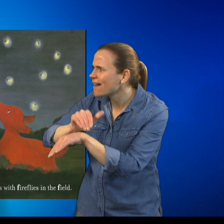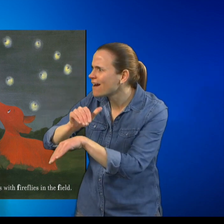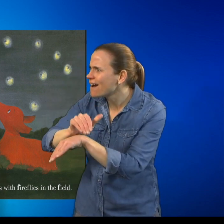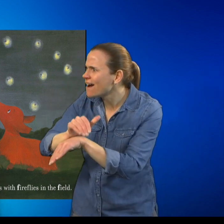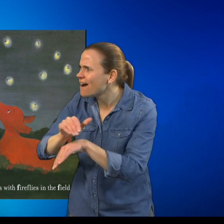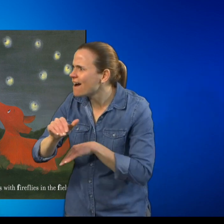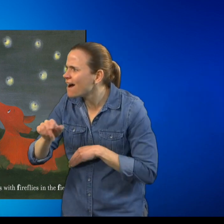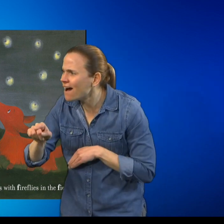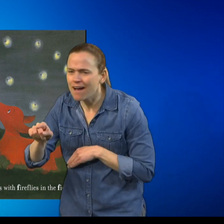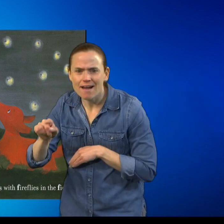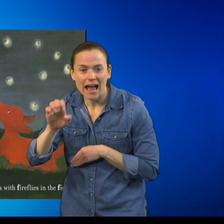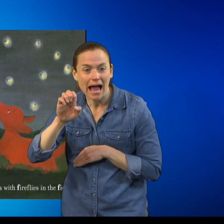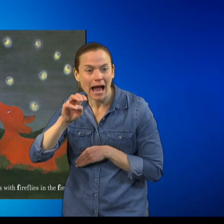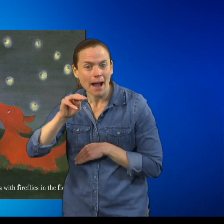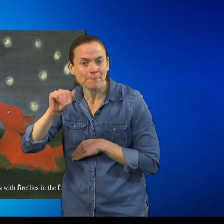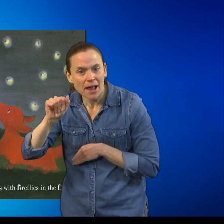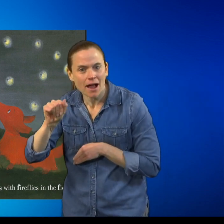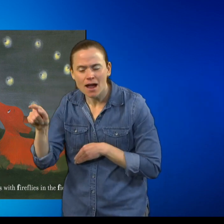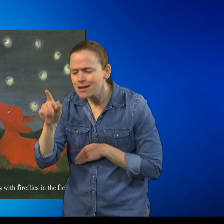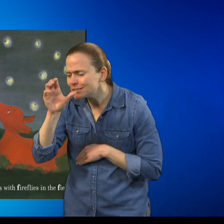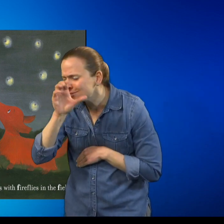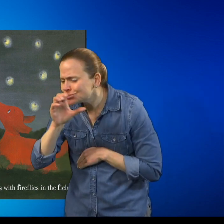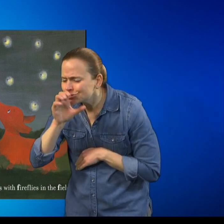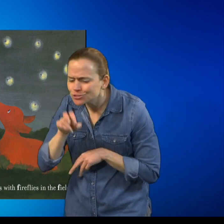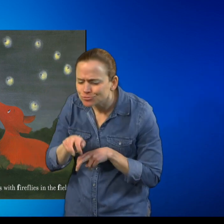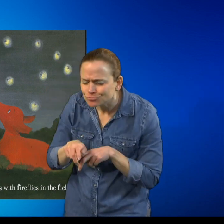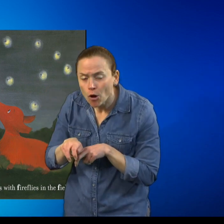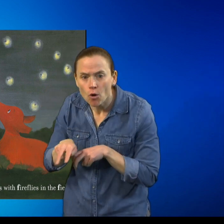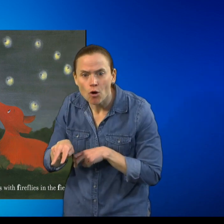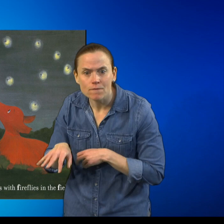In the evening, Emma finds an egg.